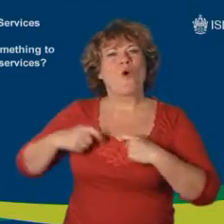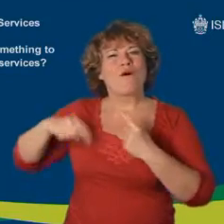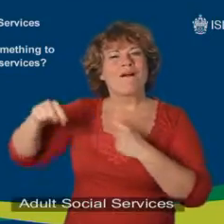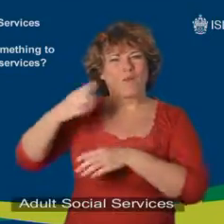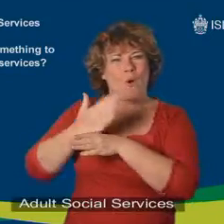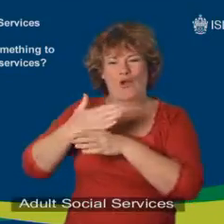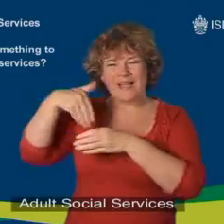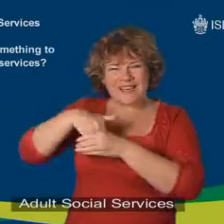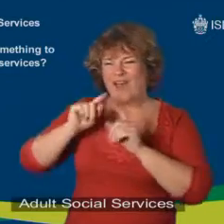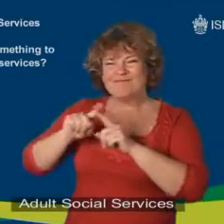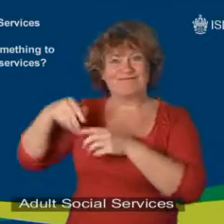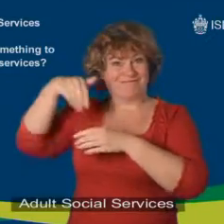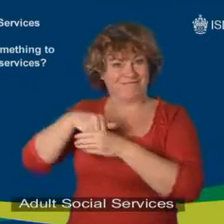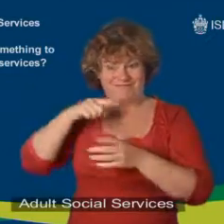Adult Social Services